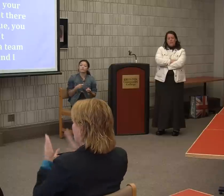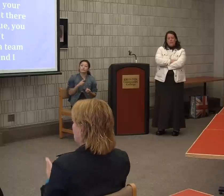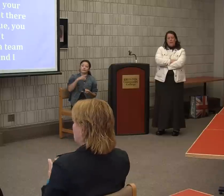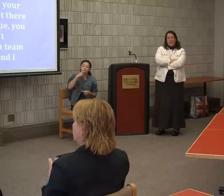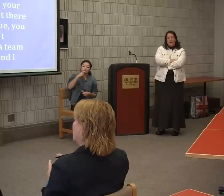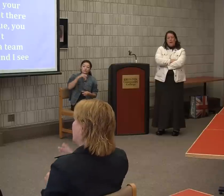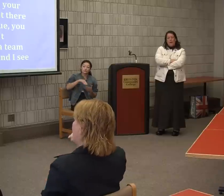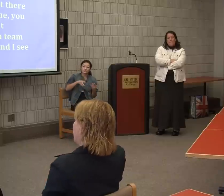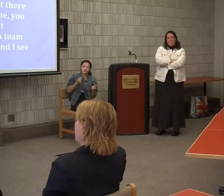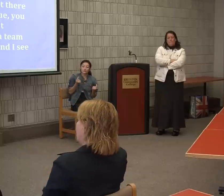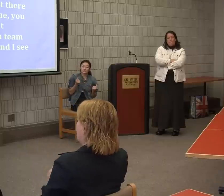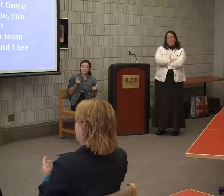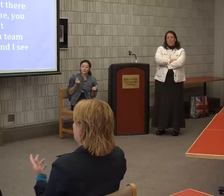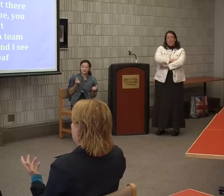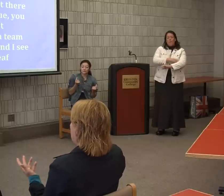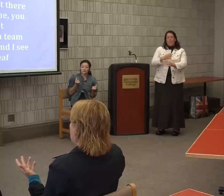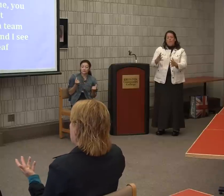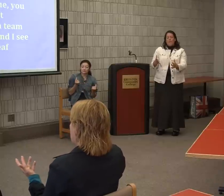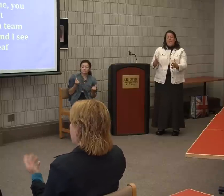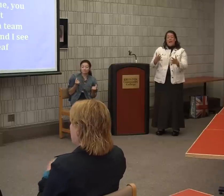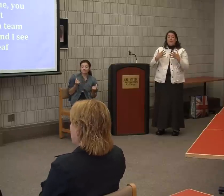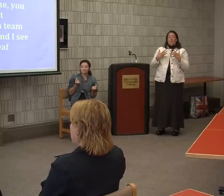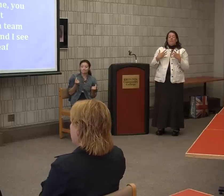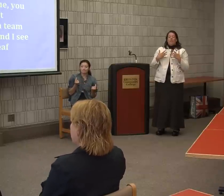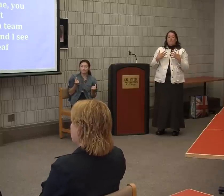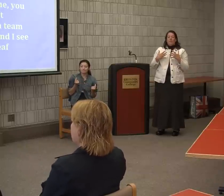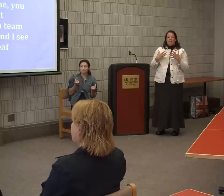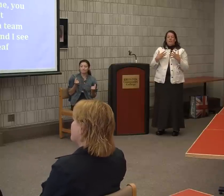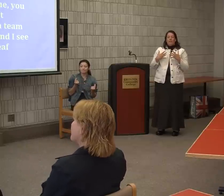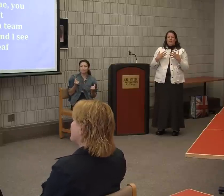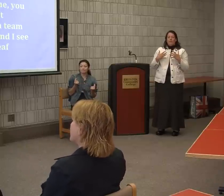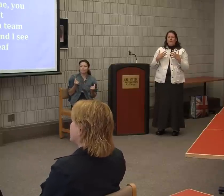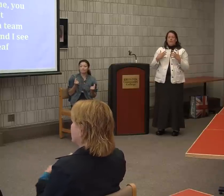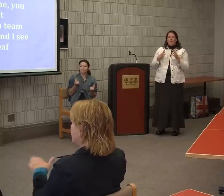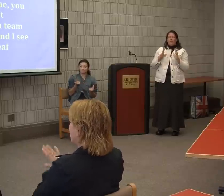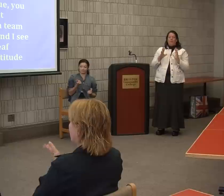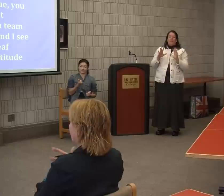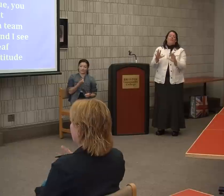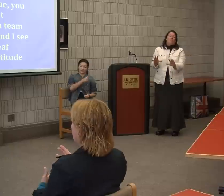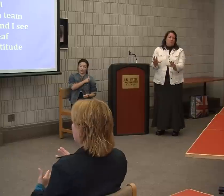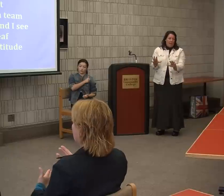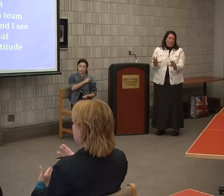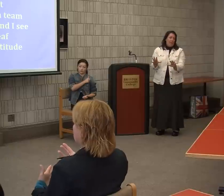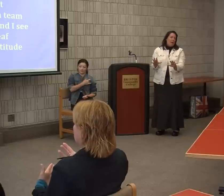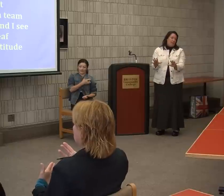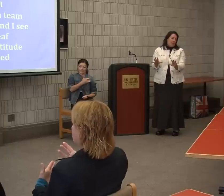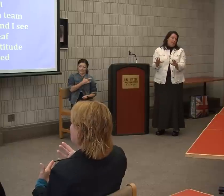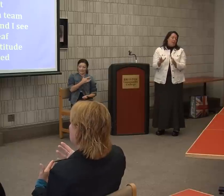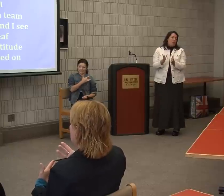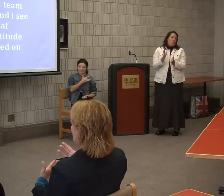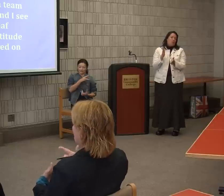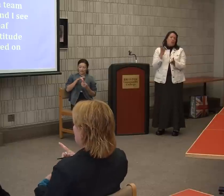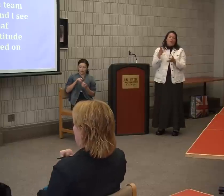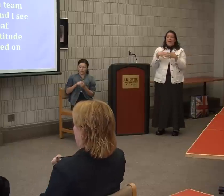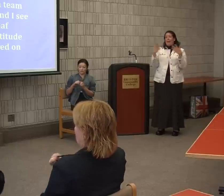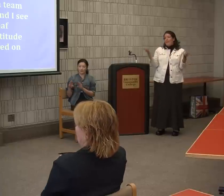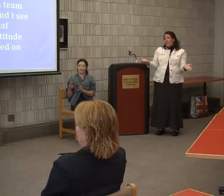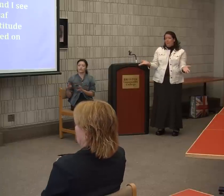the attitude they're feeling is based on the behavior that is happening. So you're at a deaf